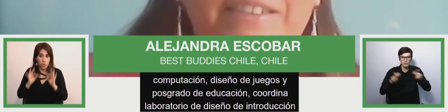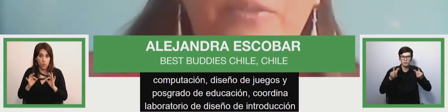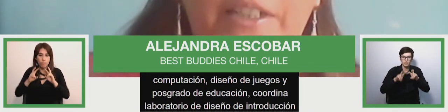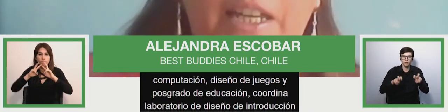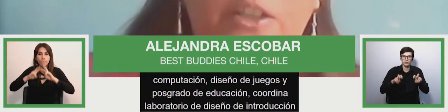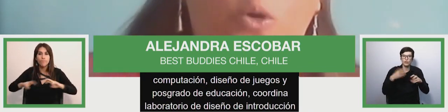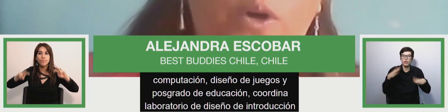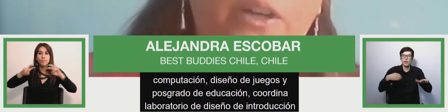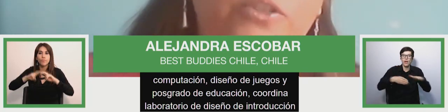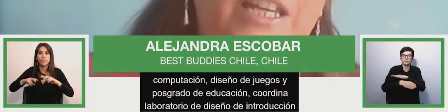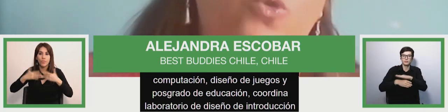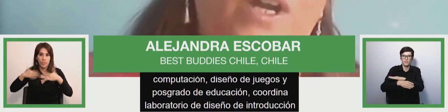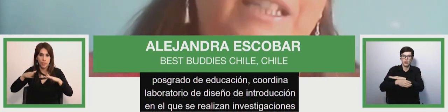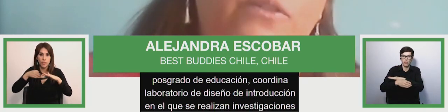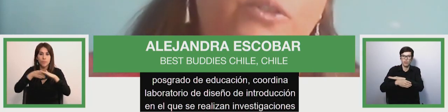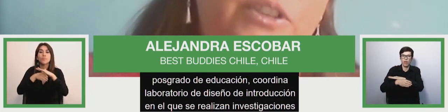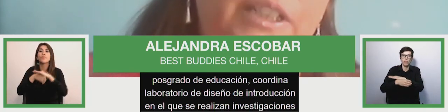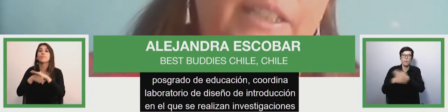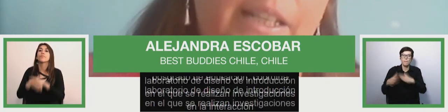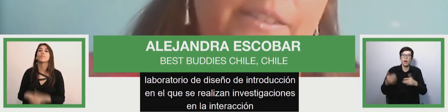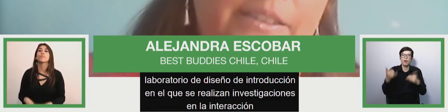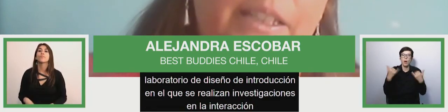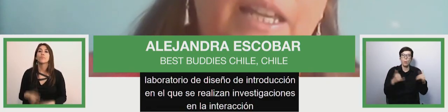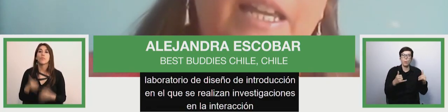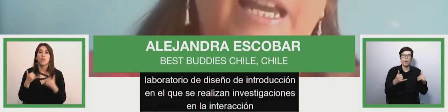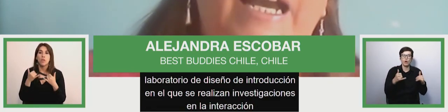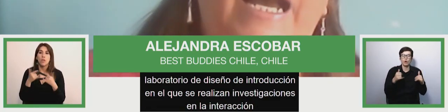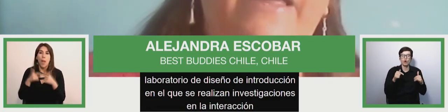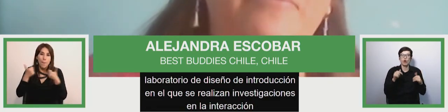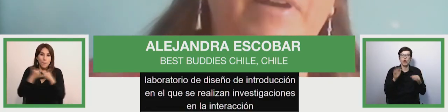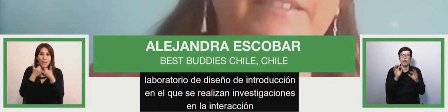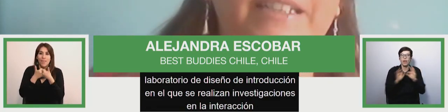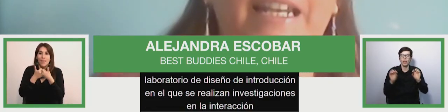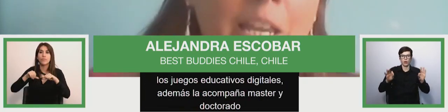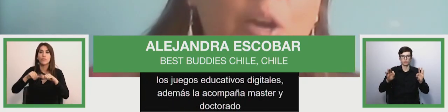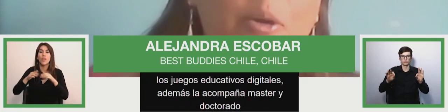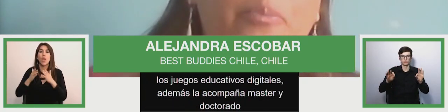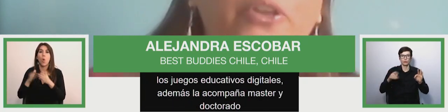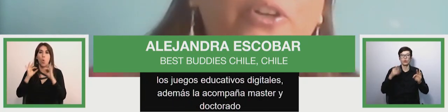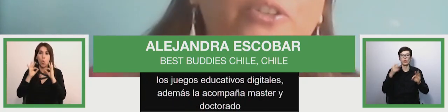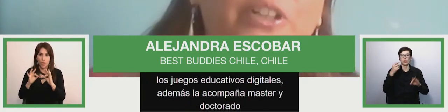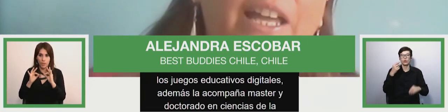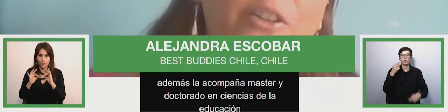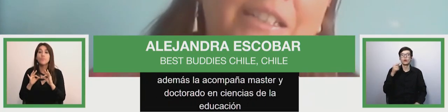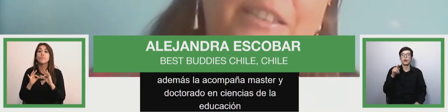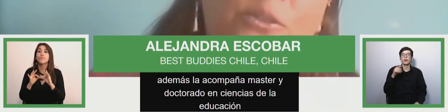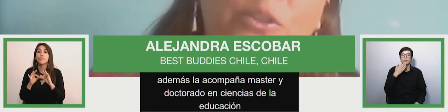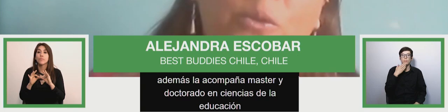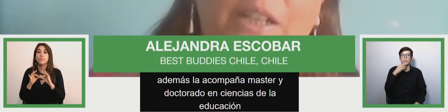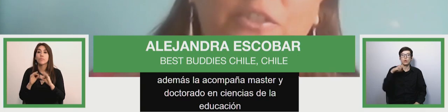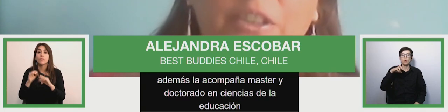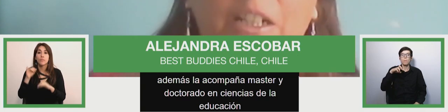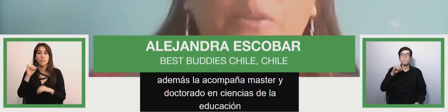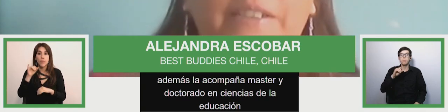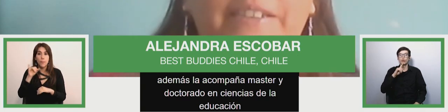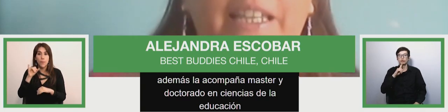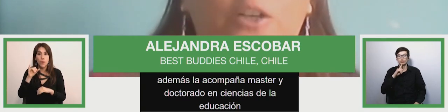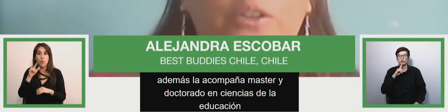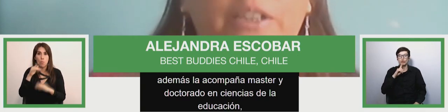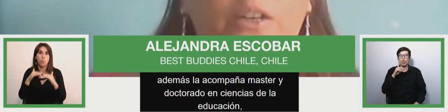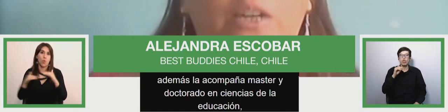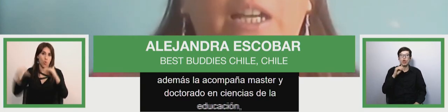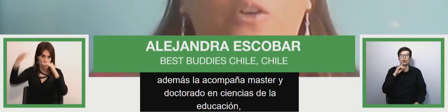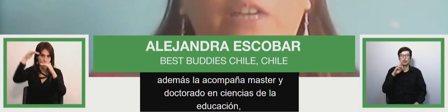interaction accessibility of educational games of digital educational games she's also with regina